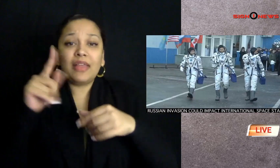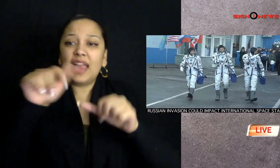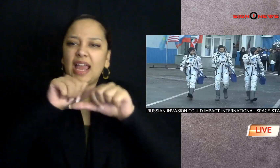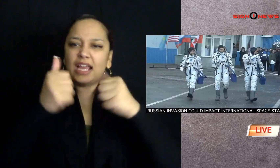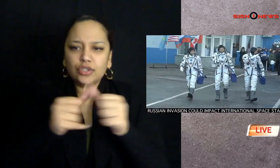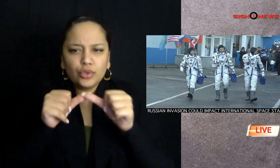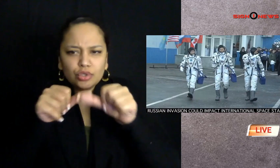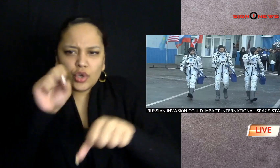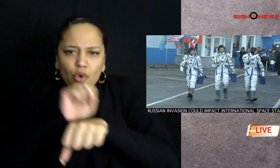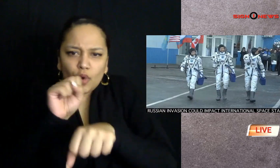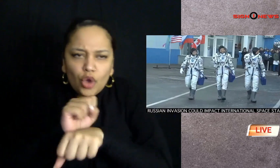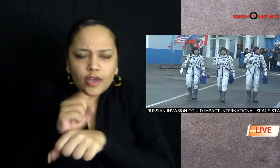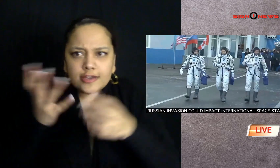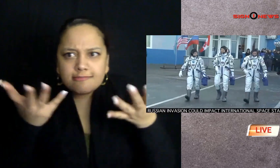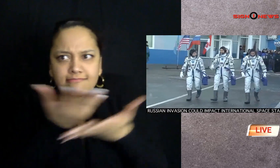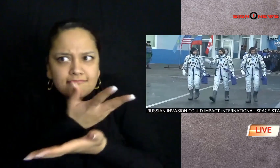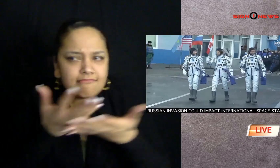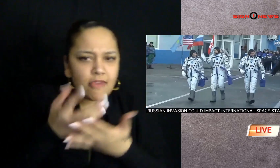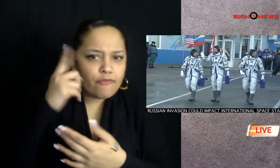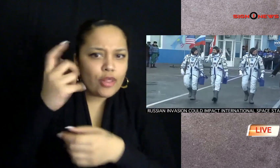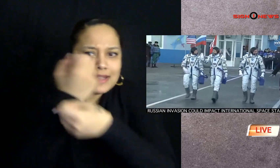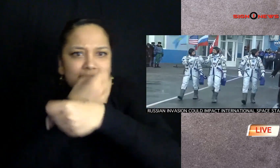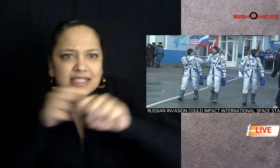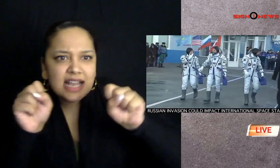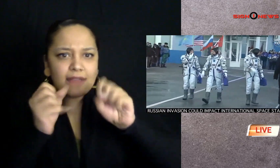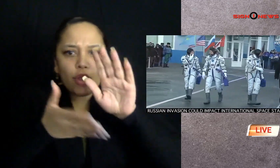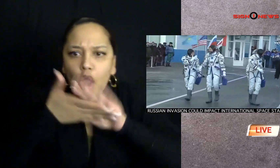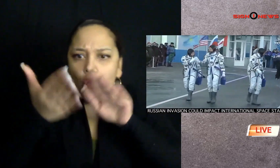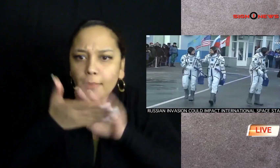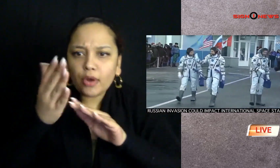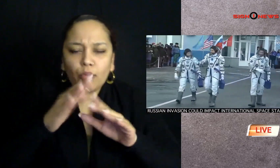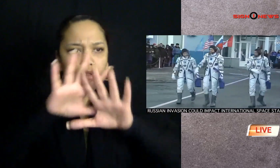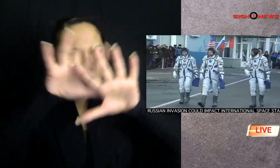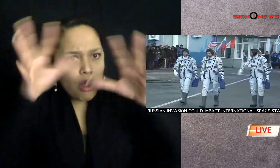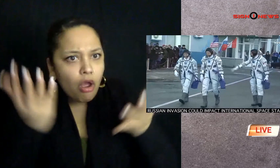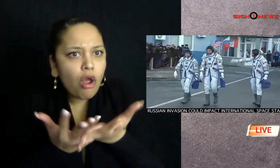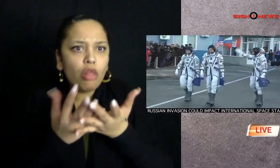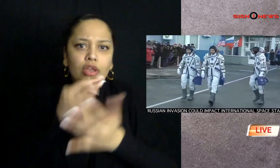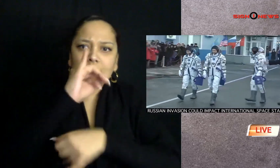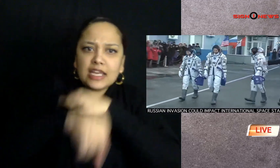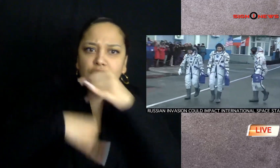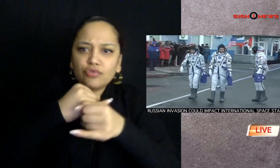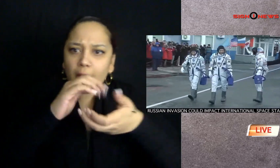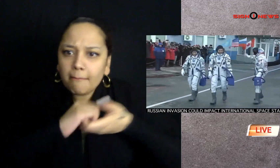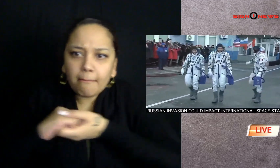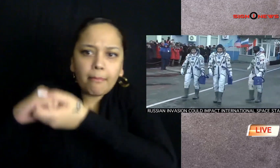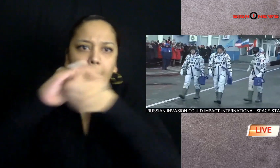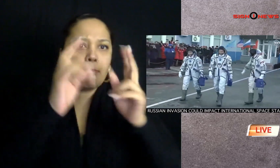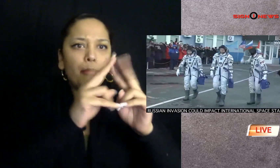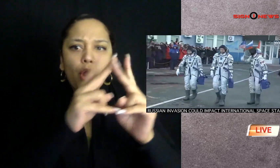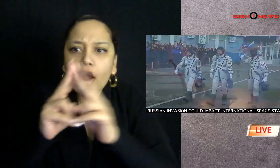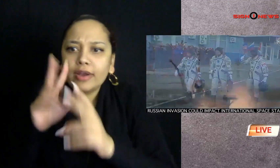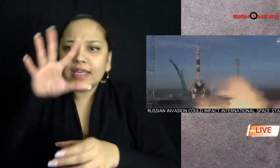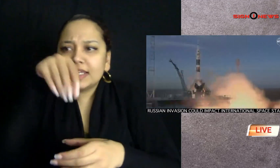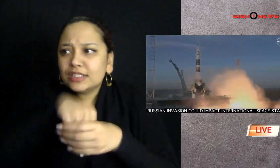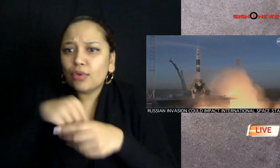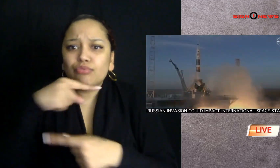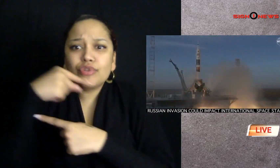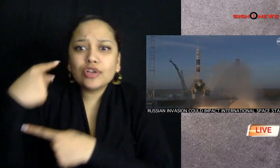now sa says the agency is working very hard to keep the cooperation and everyone safe inside